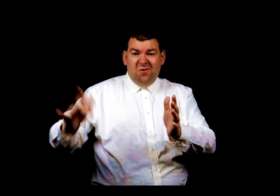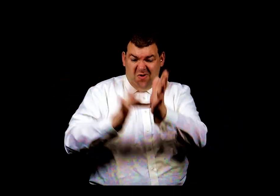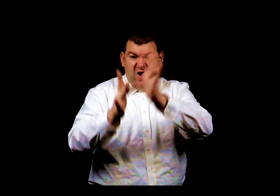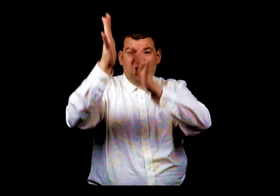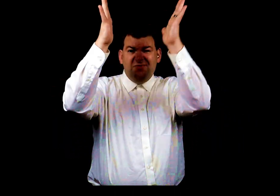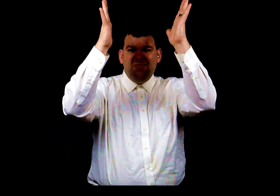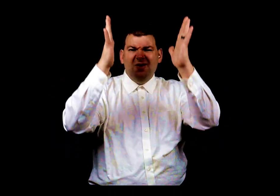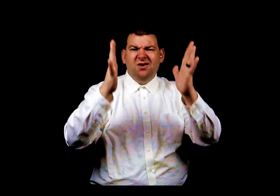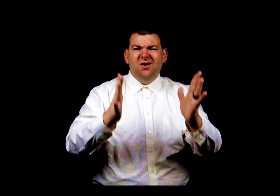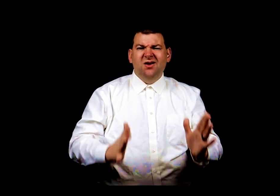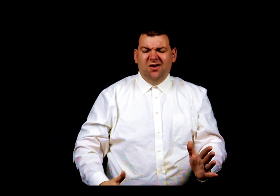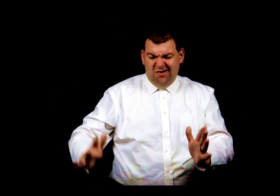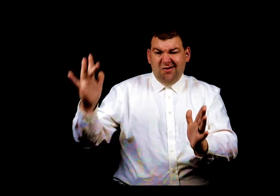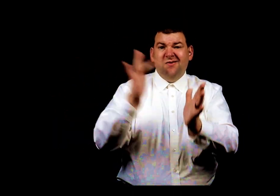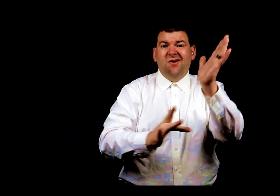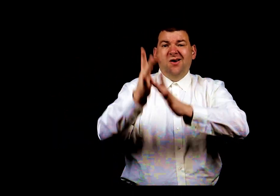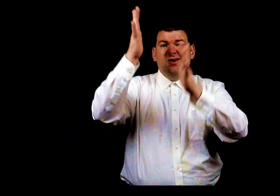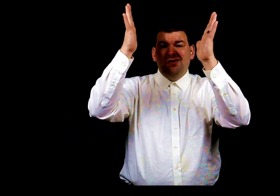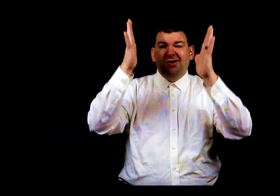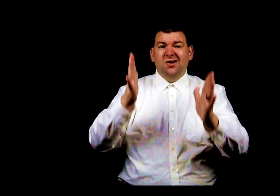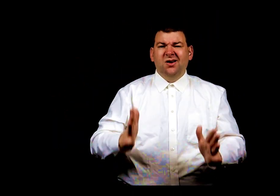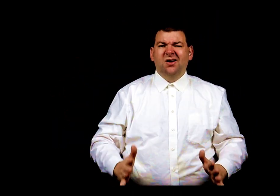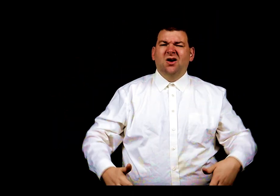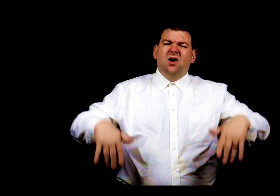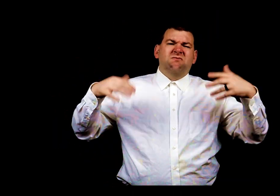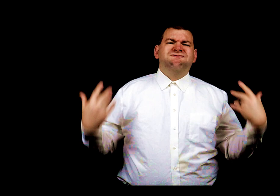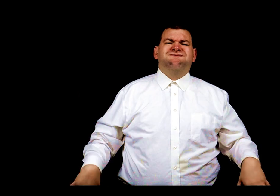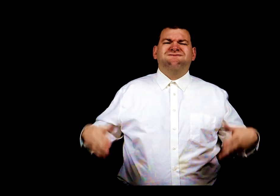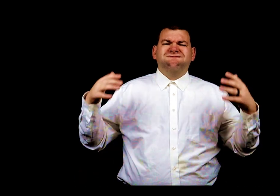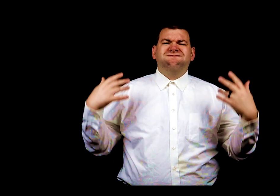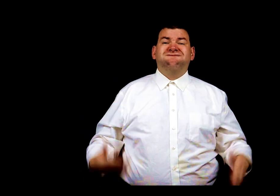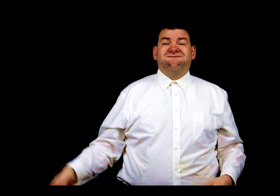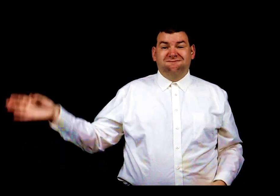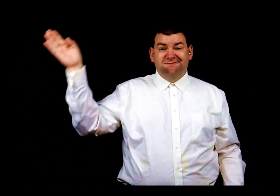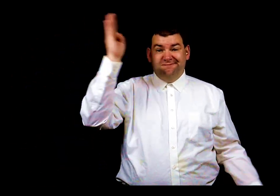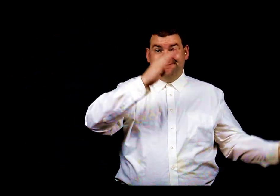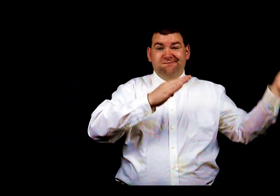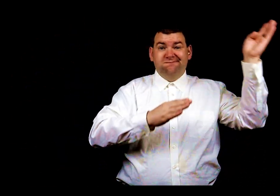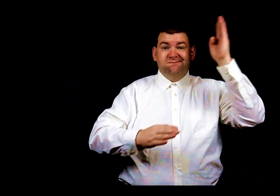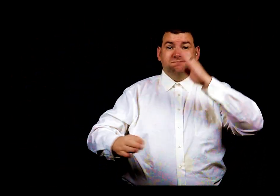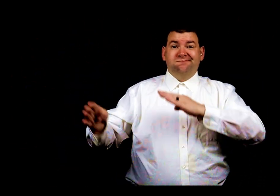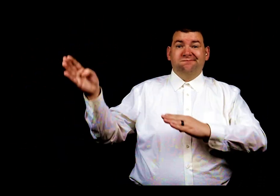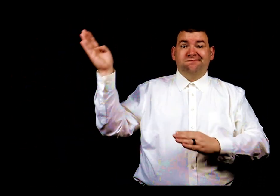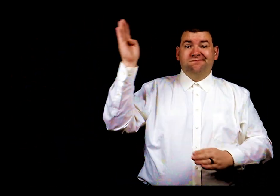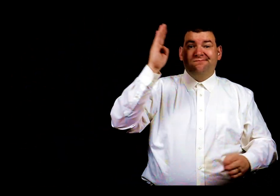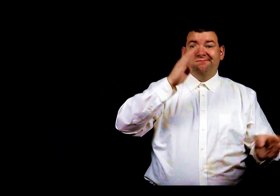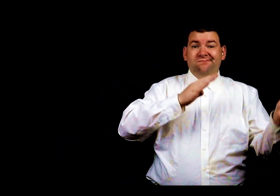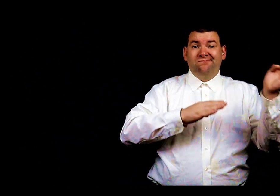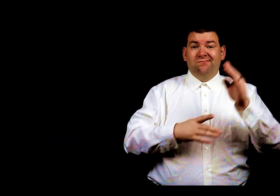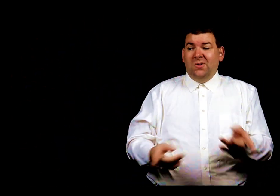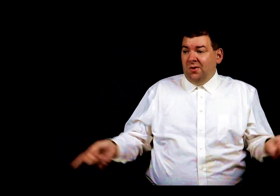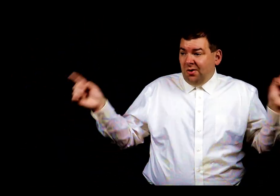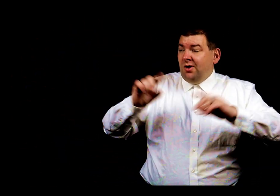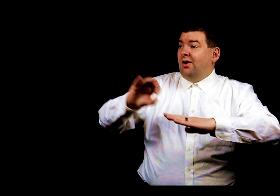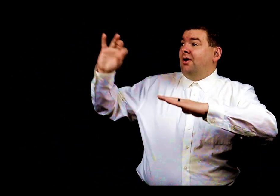Watchman, watchman, light of the night When